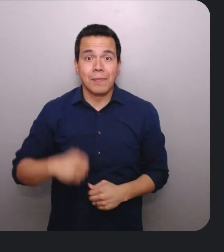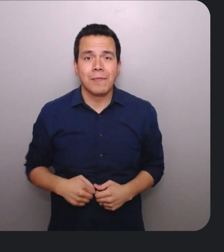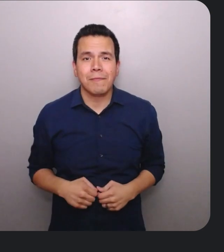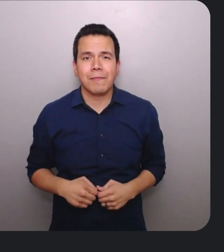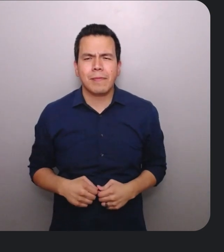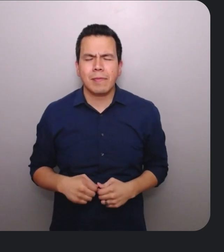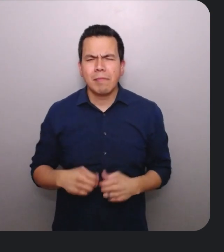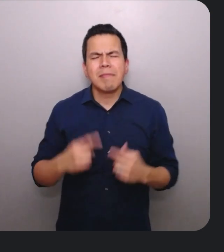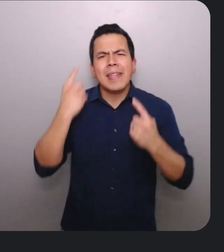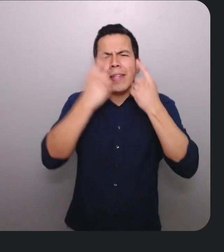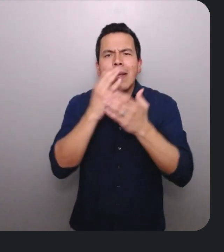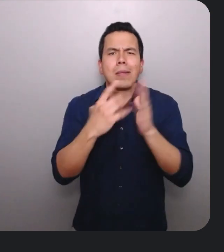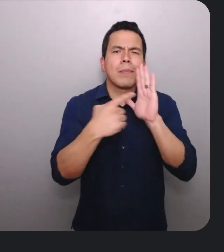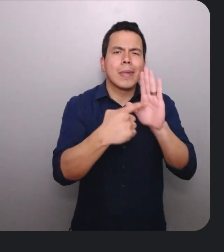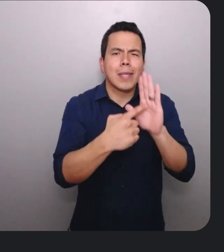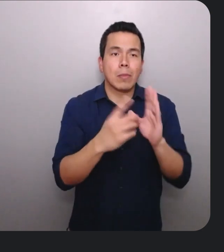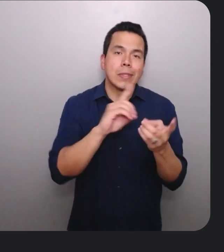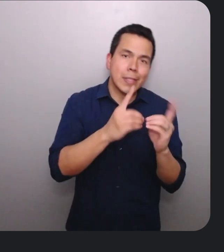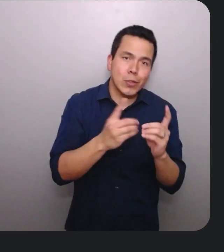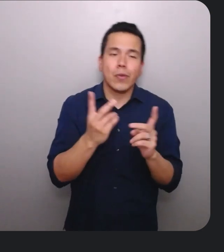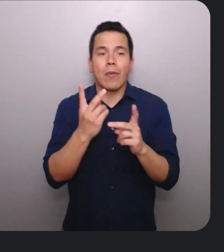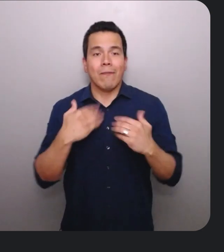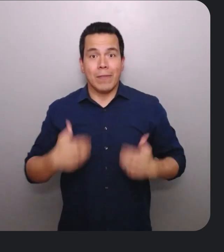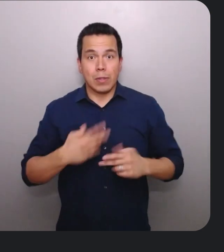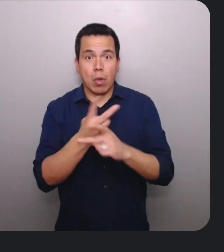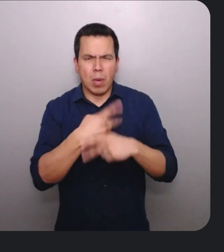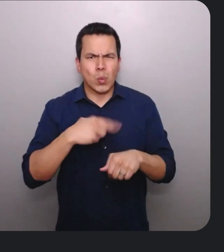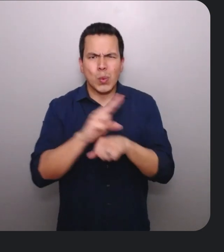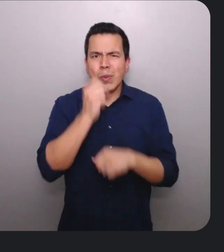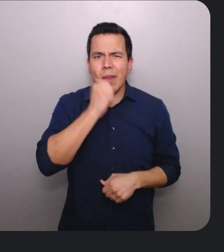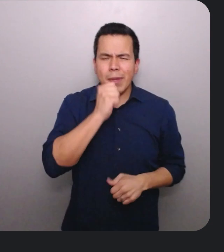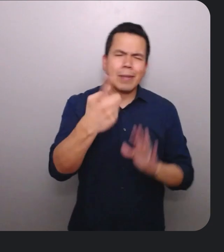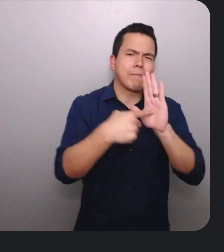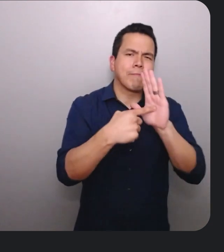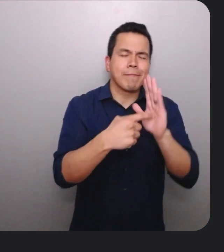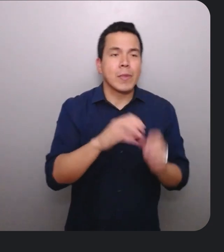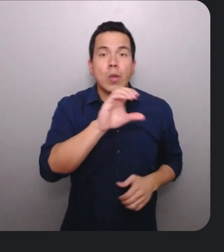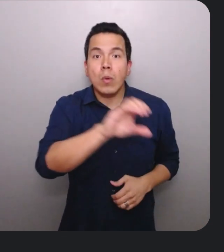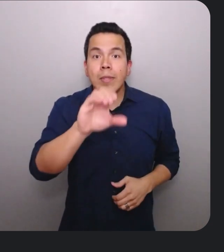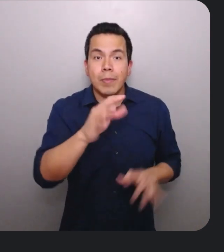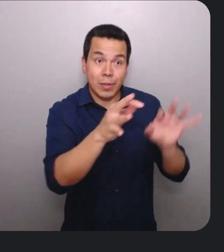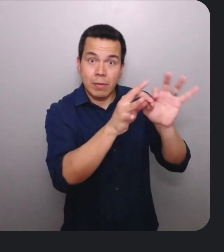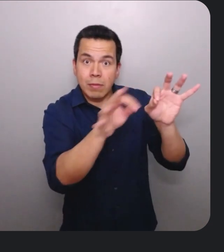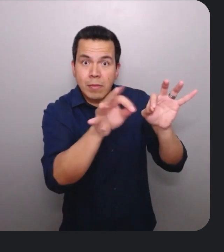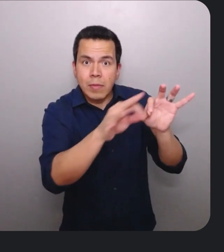Consider some digital and physical products that many of us use multiple times daily, such as closed captions, phones,